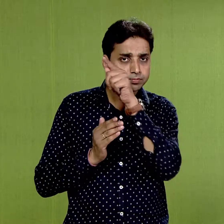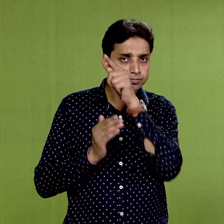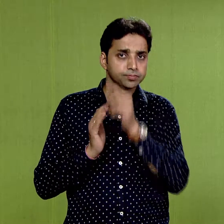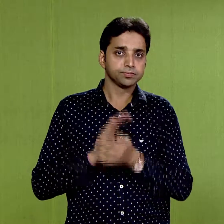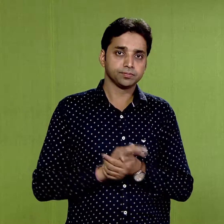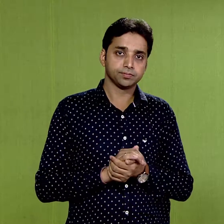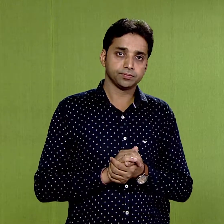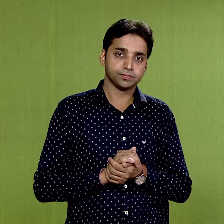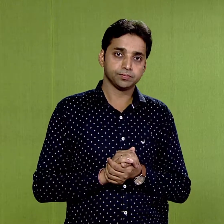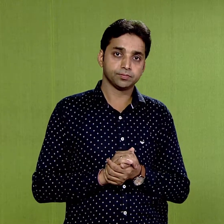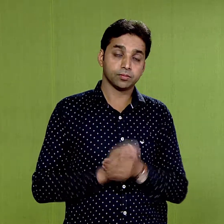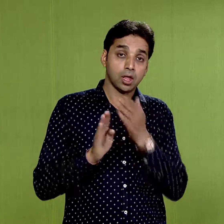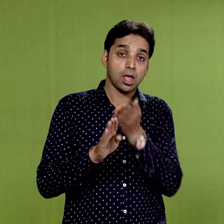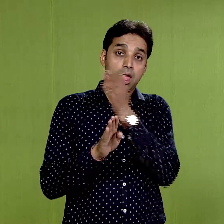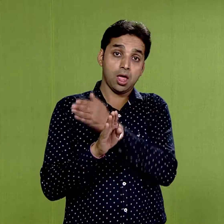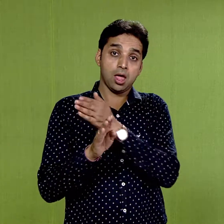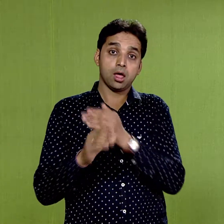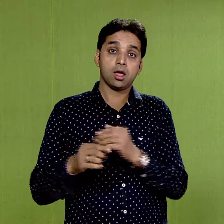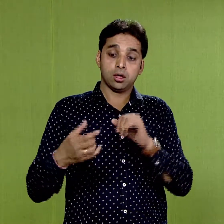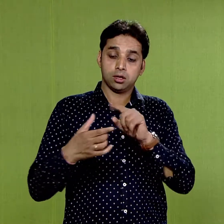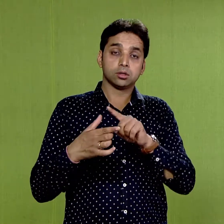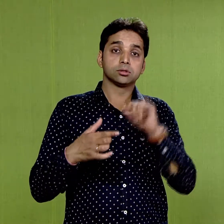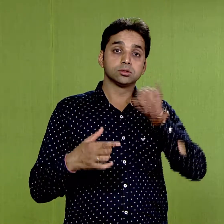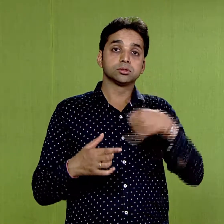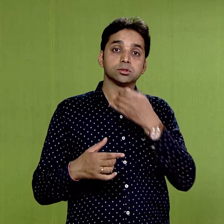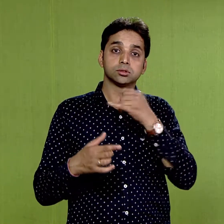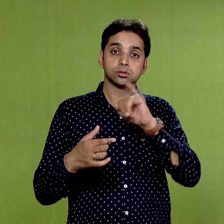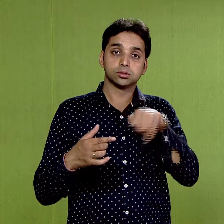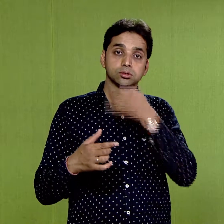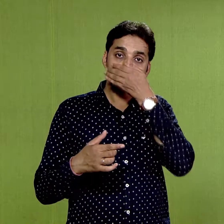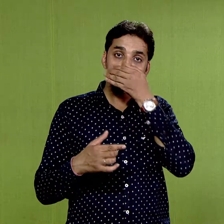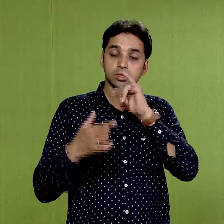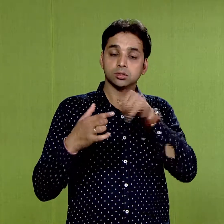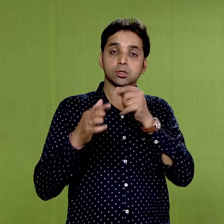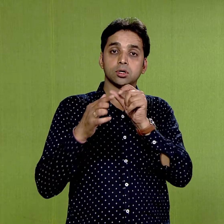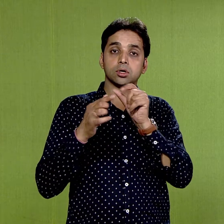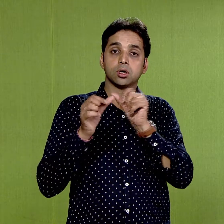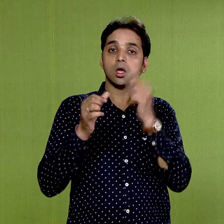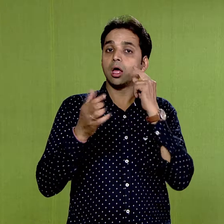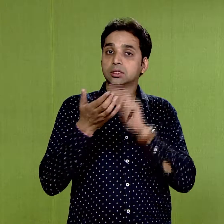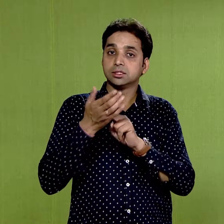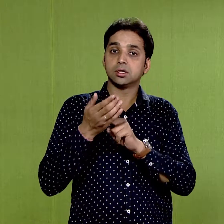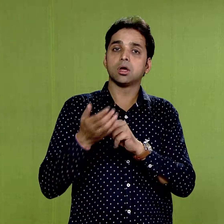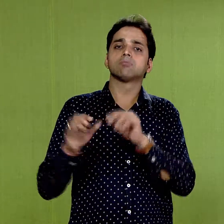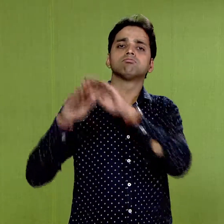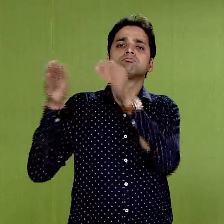and at Jain caves of the place Sitana